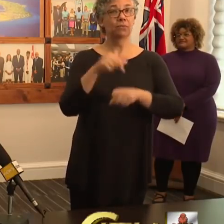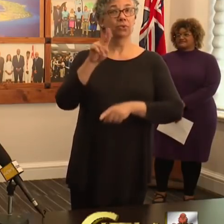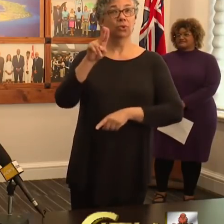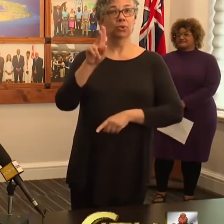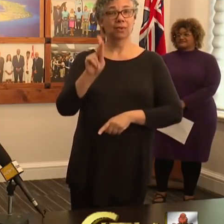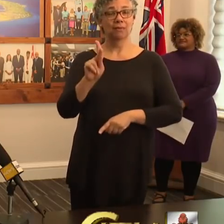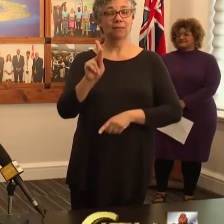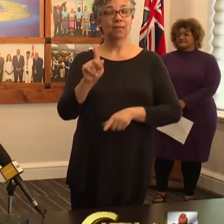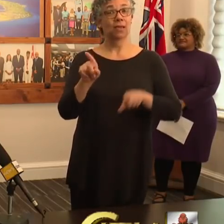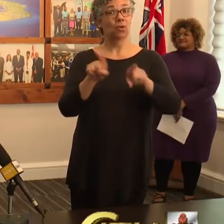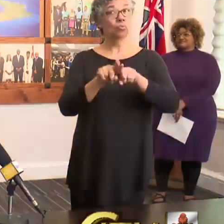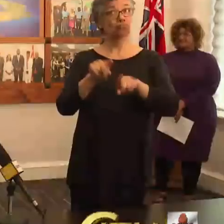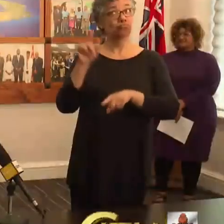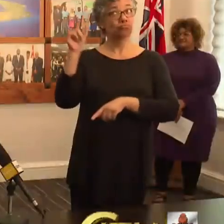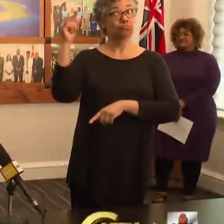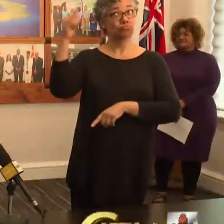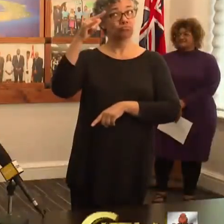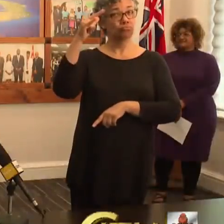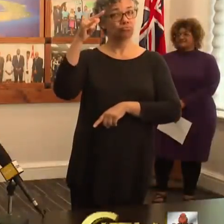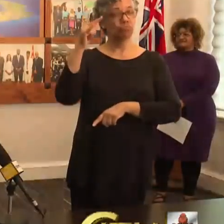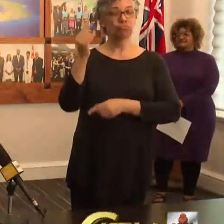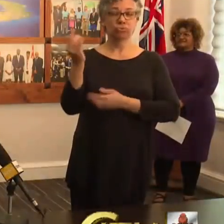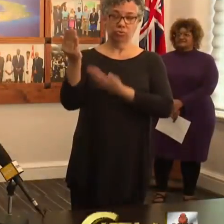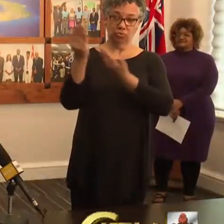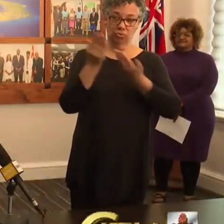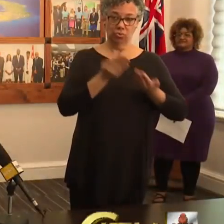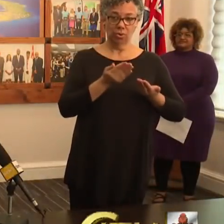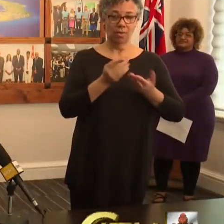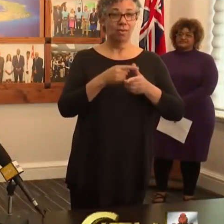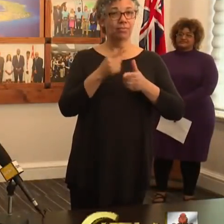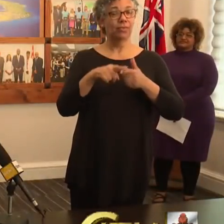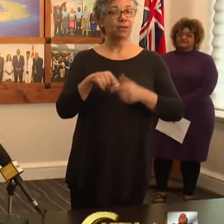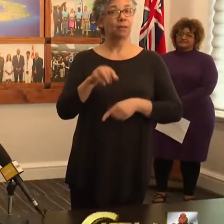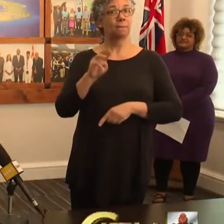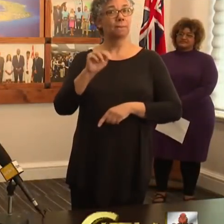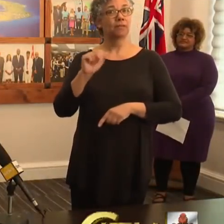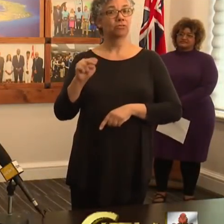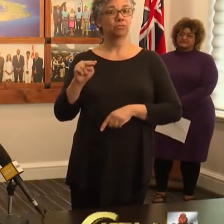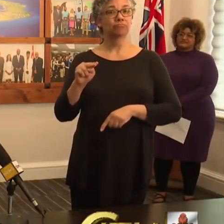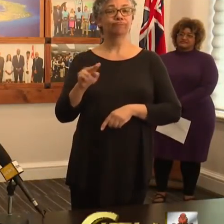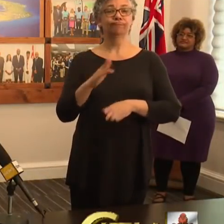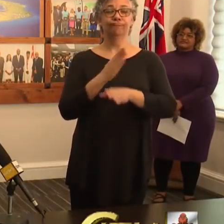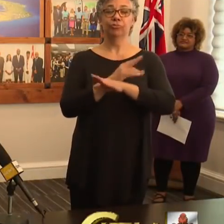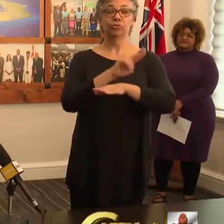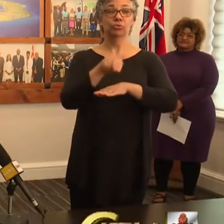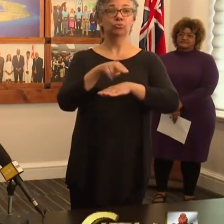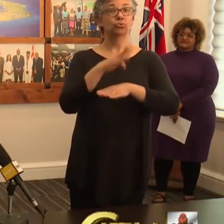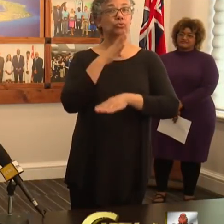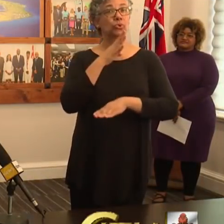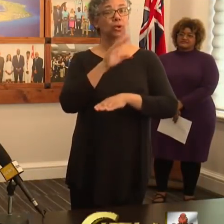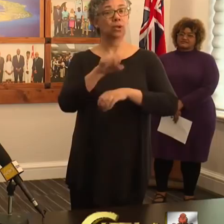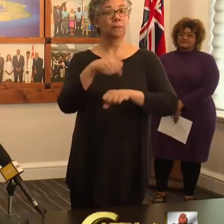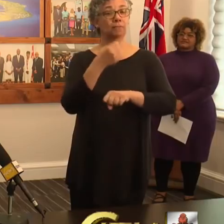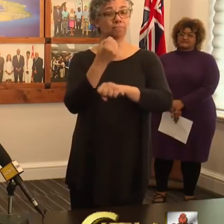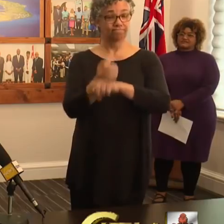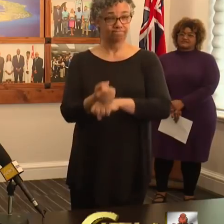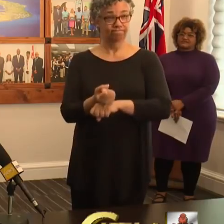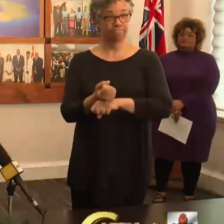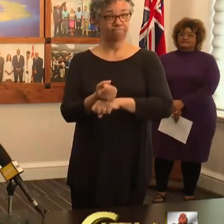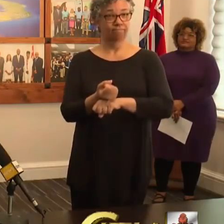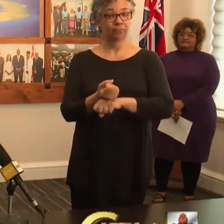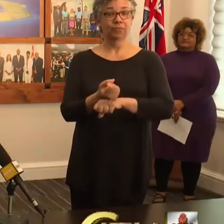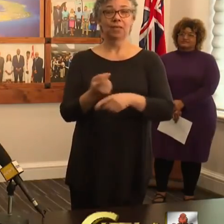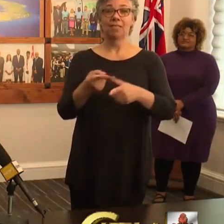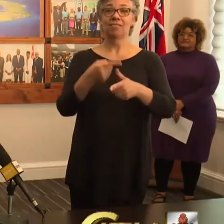in. The Minister of National Security will then provide an update on the operational matters regarding the shelter-in-place order, and